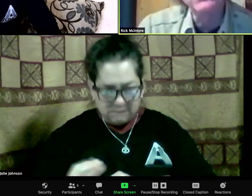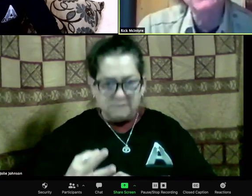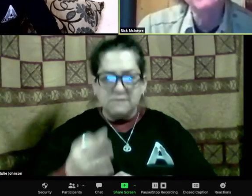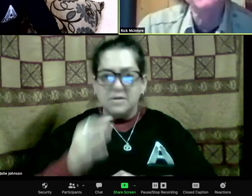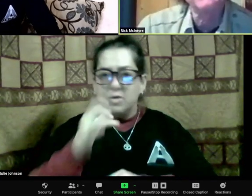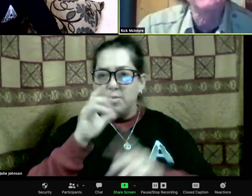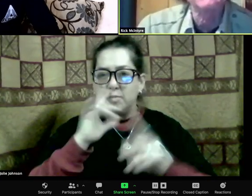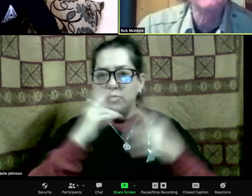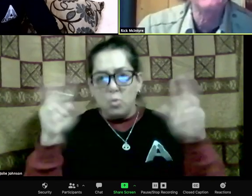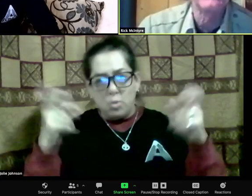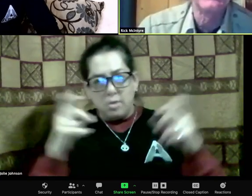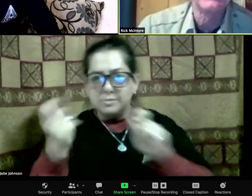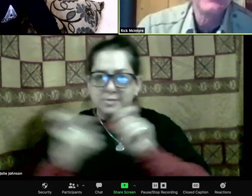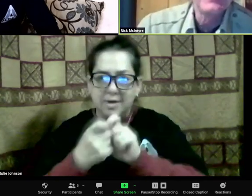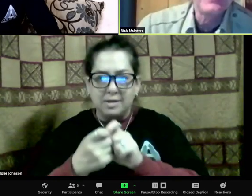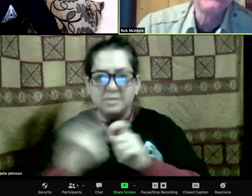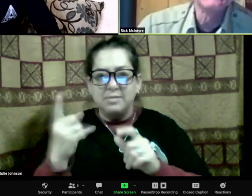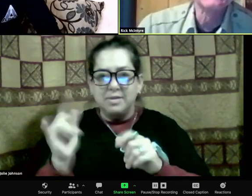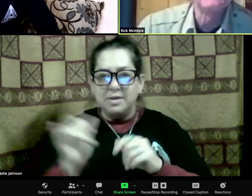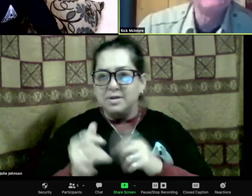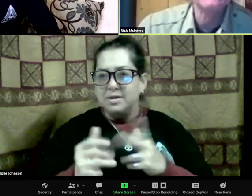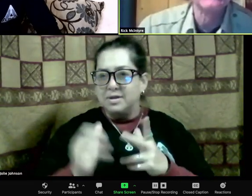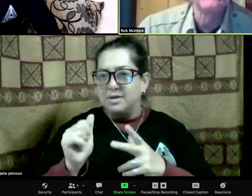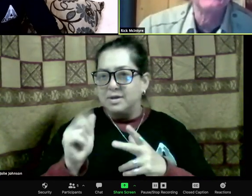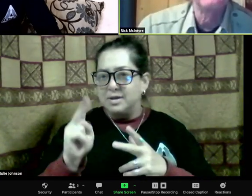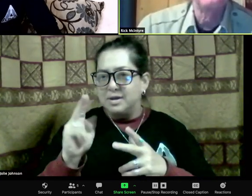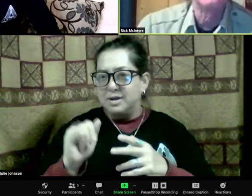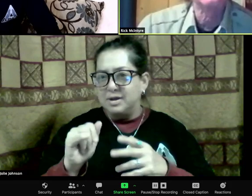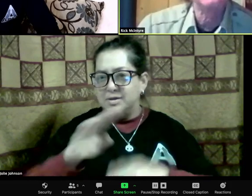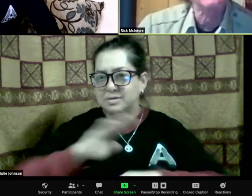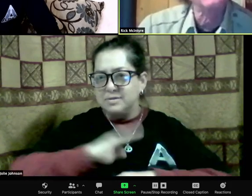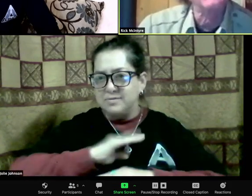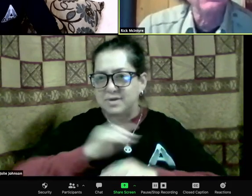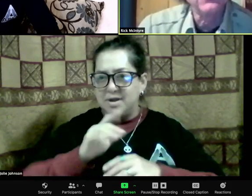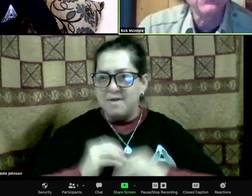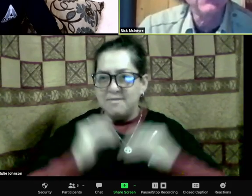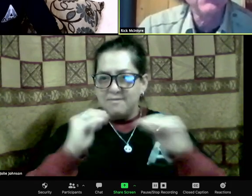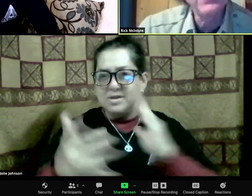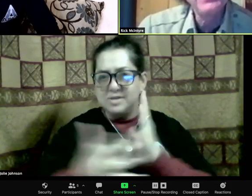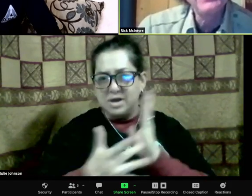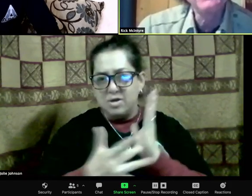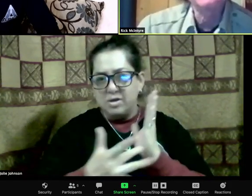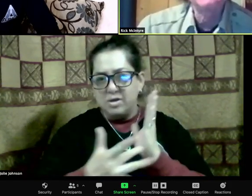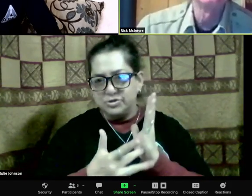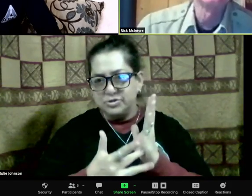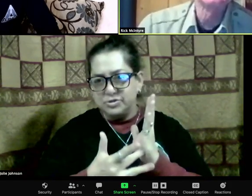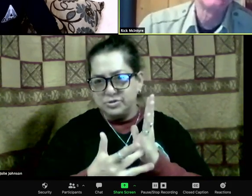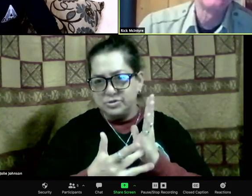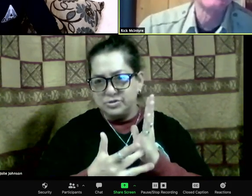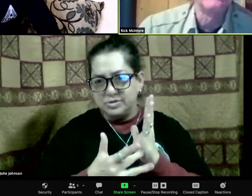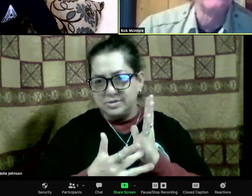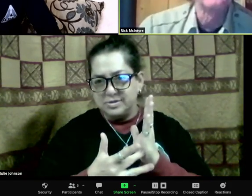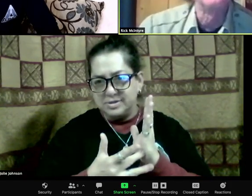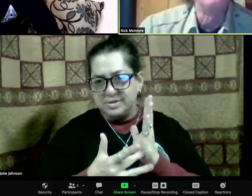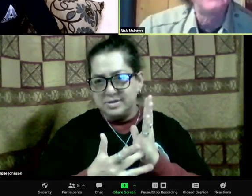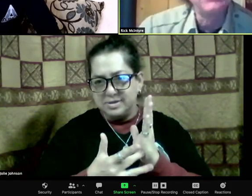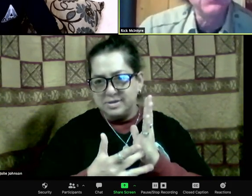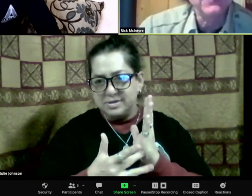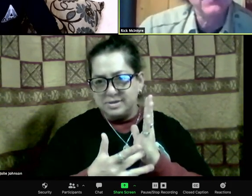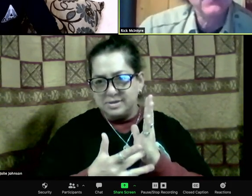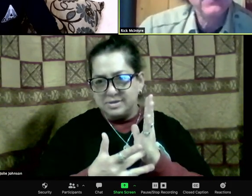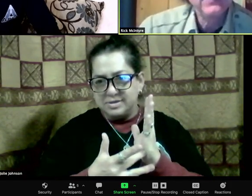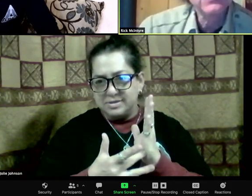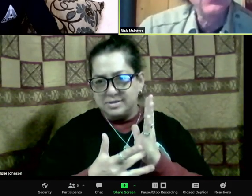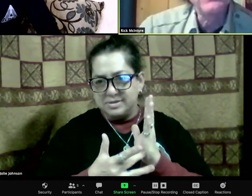mating season and the birth of pups. So what's going on with that? There's no connection that they can figure out as far as I can see.